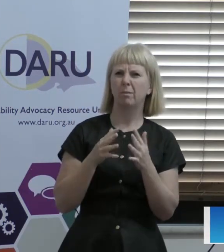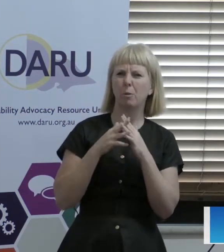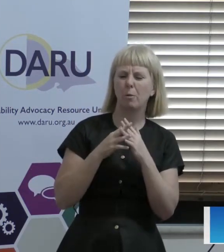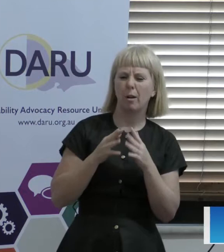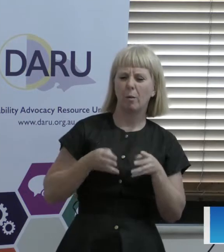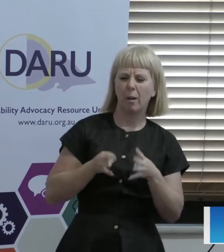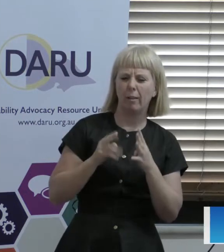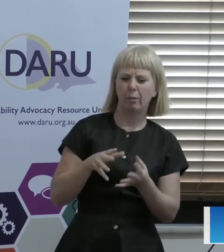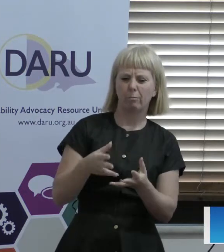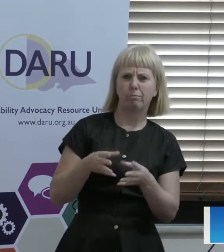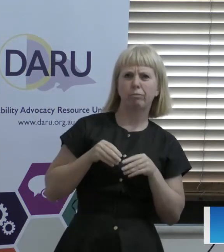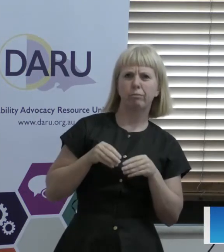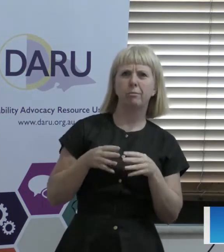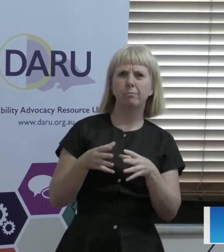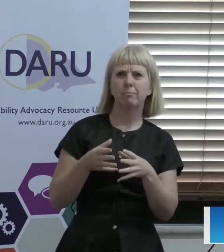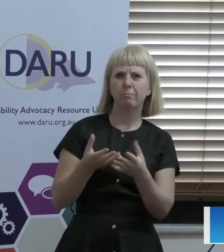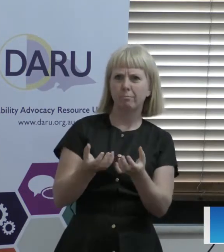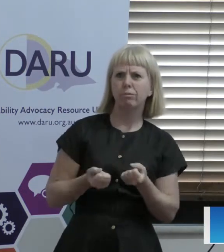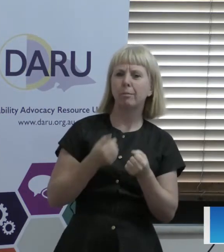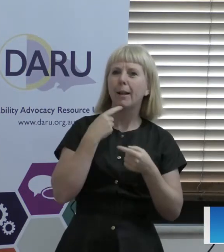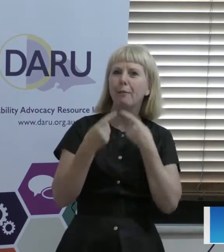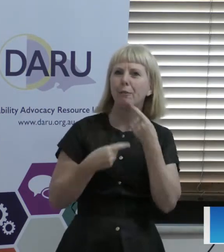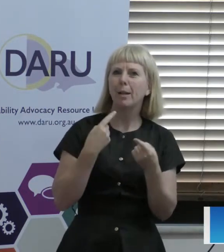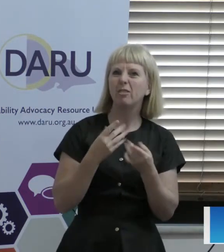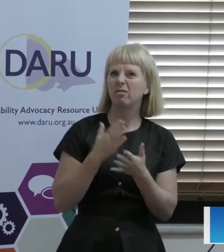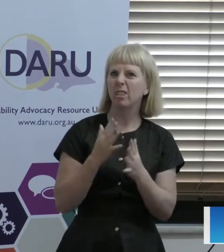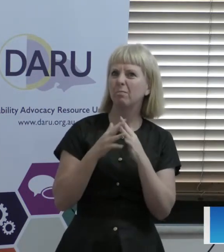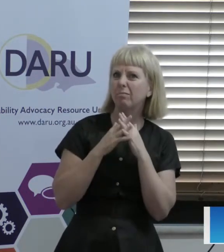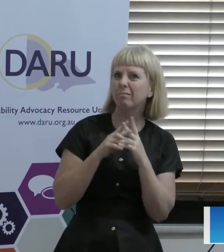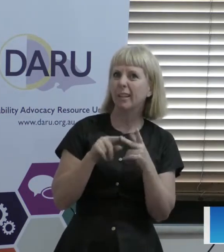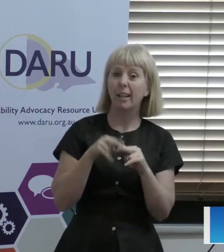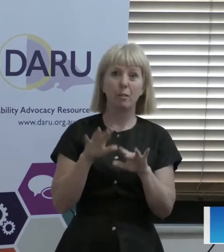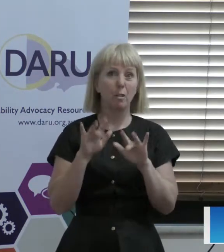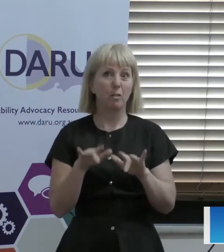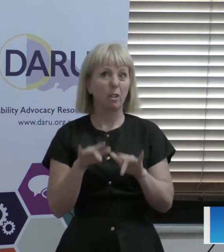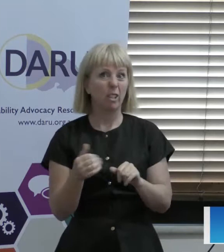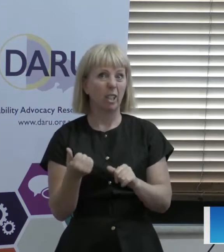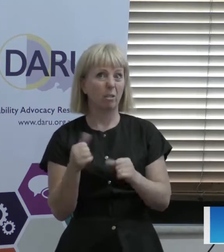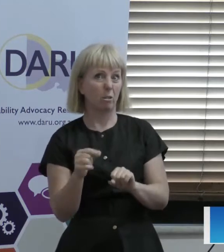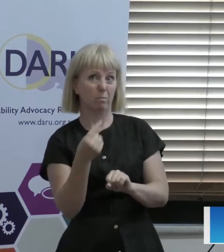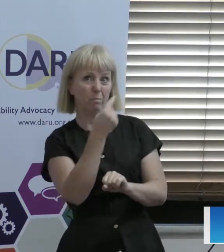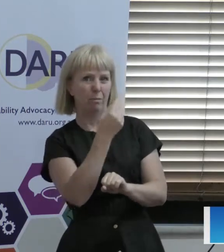happening as well. So I've found it really useful. So if you haven't signed up, please sign up.